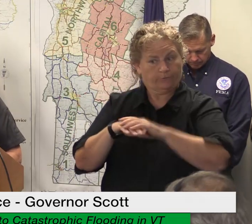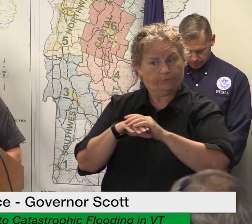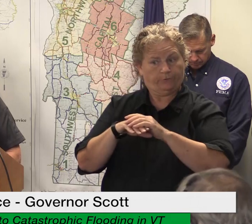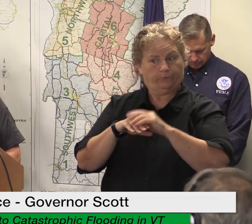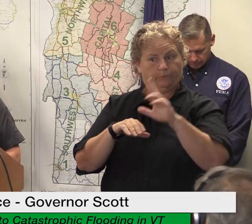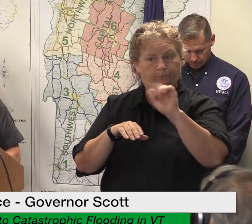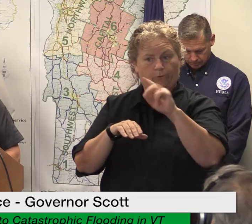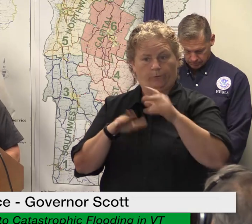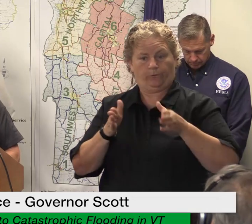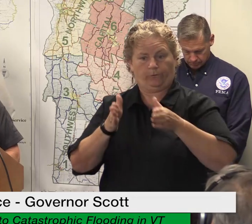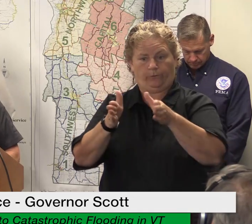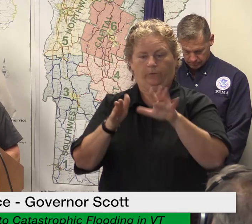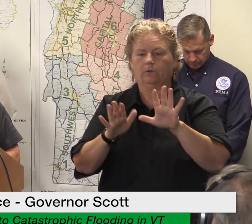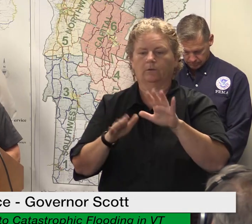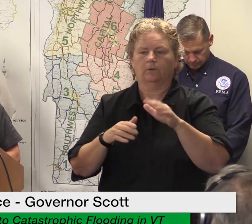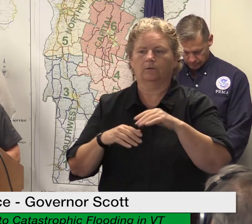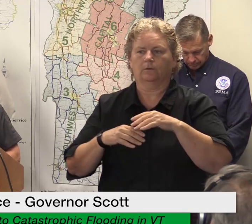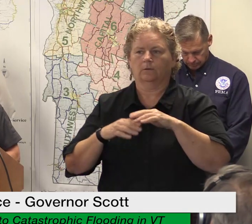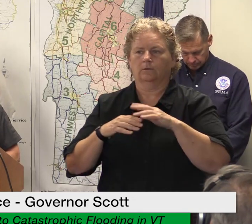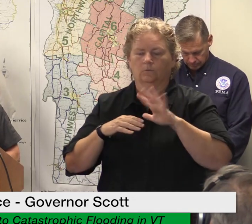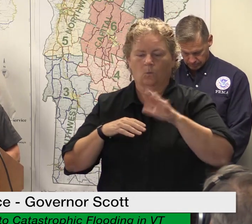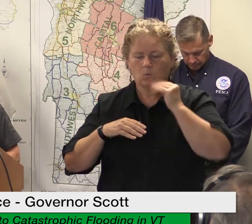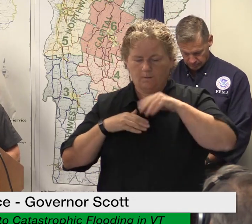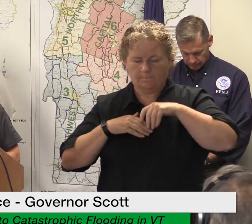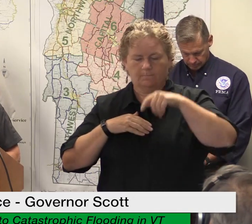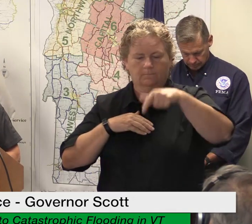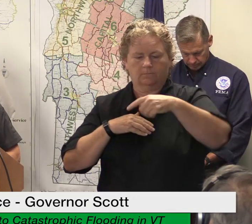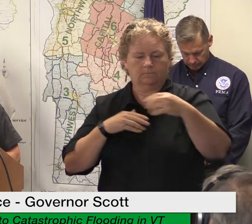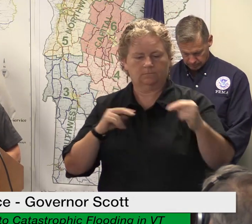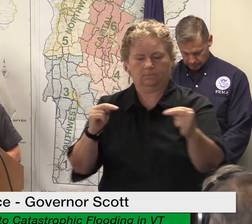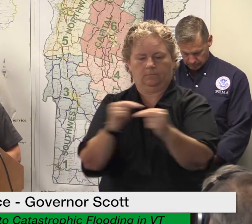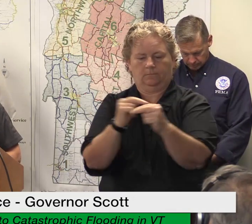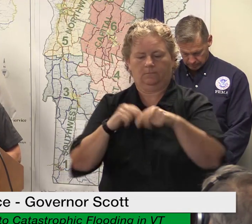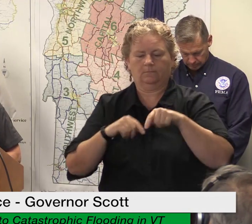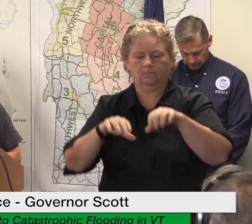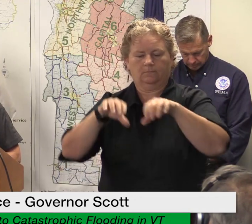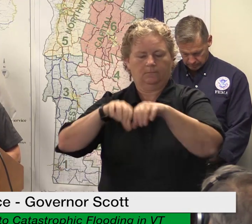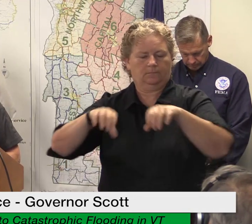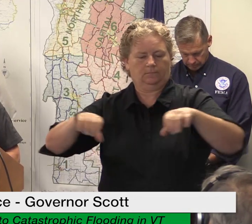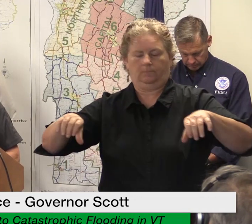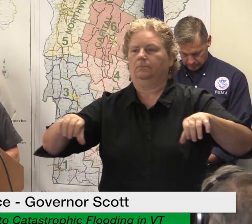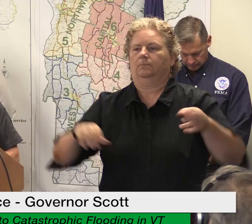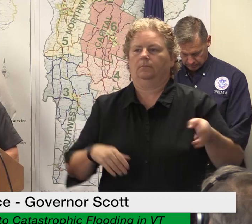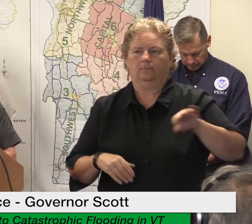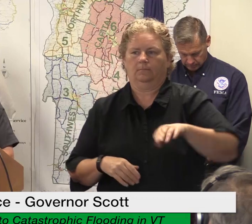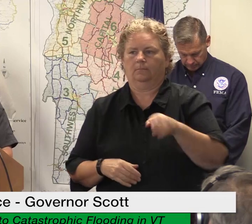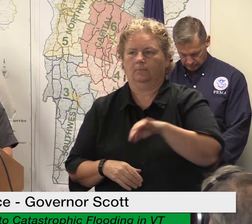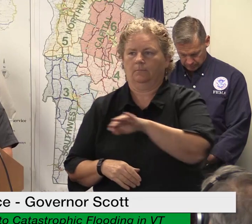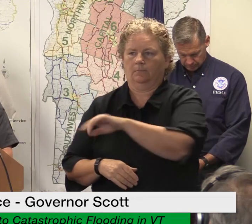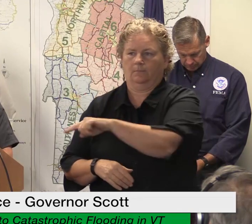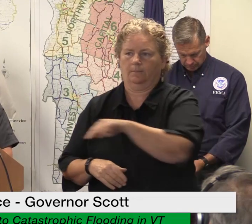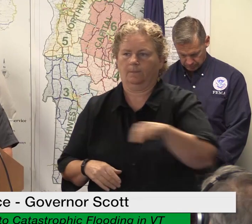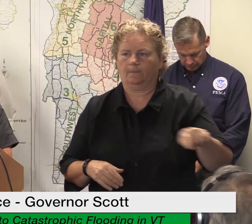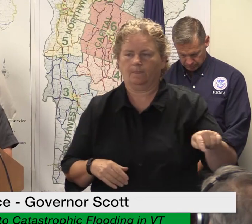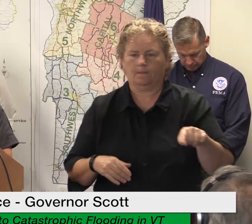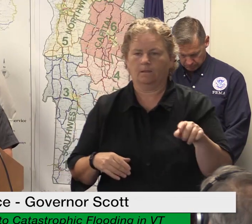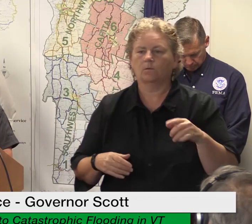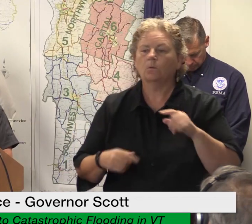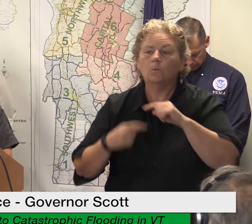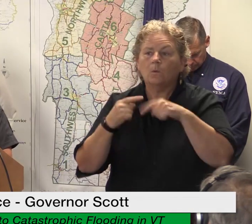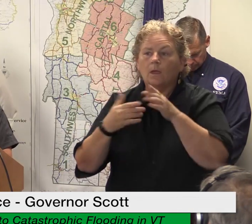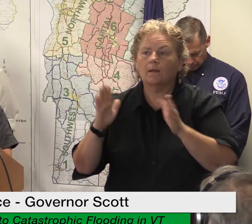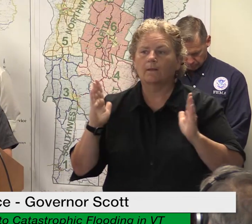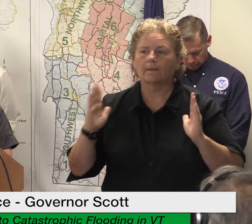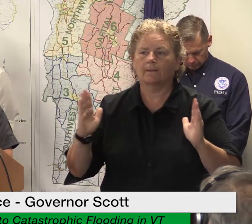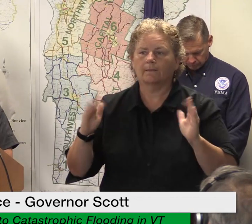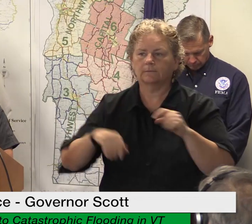the hauling away period does not last terribly long town emergency management directors should contact the